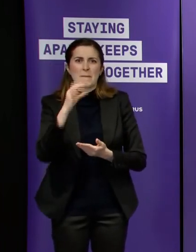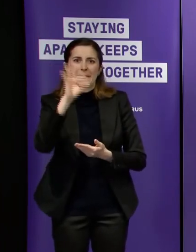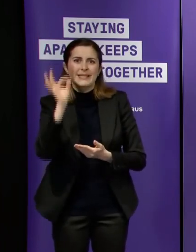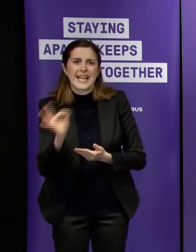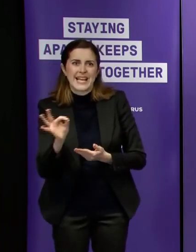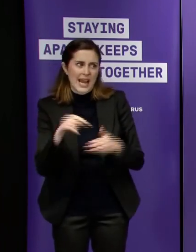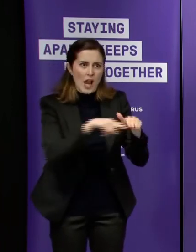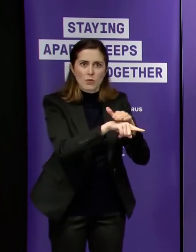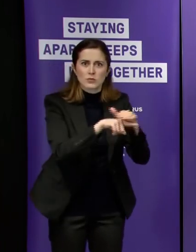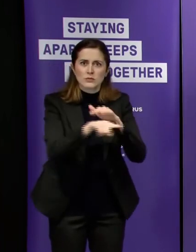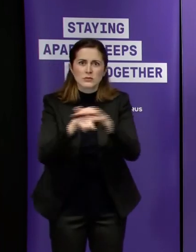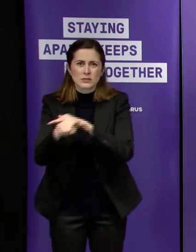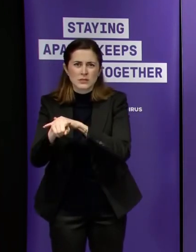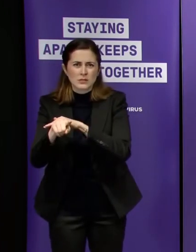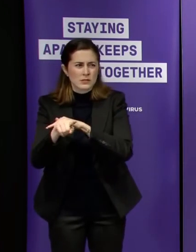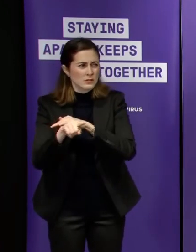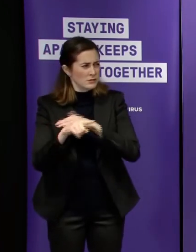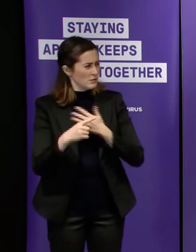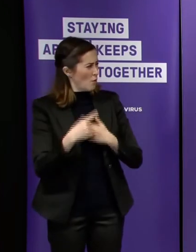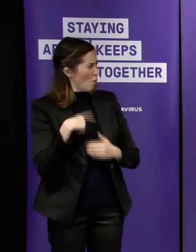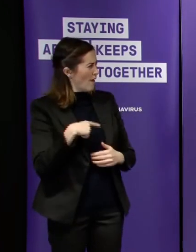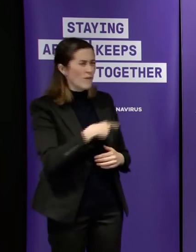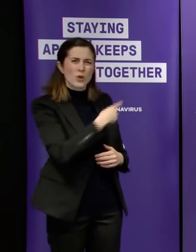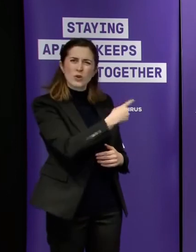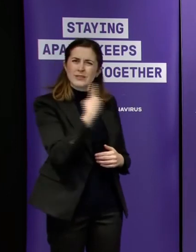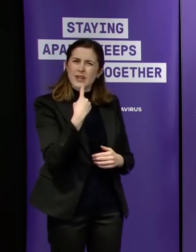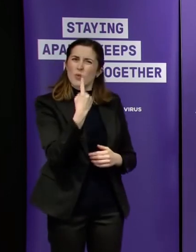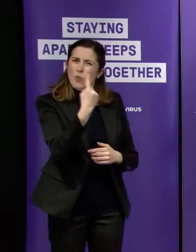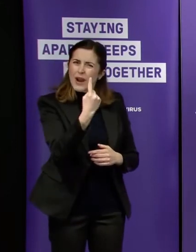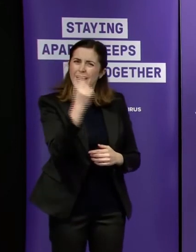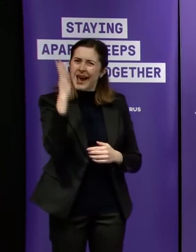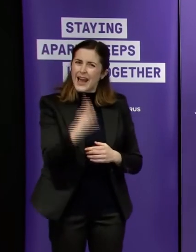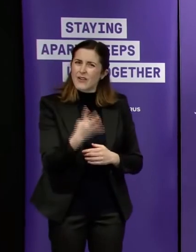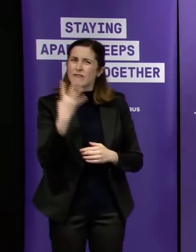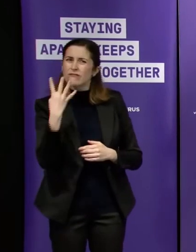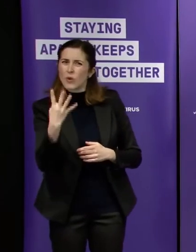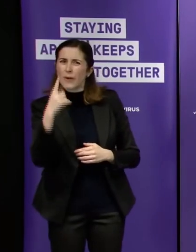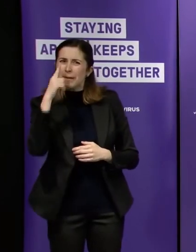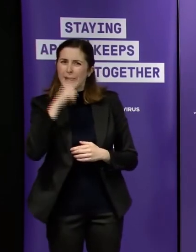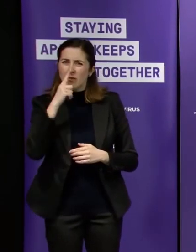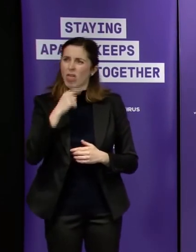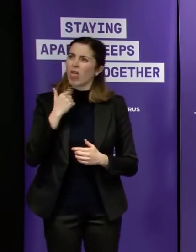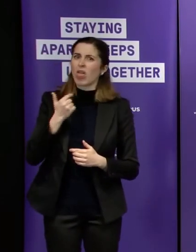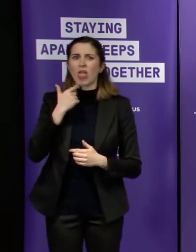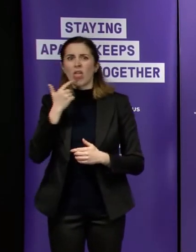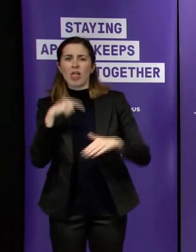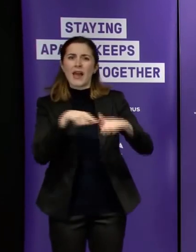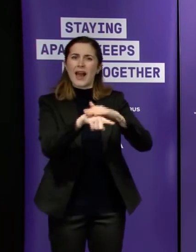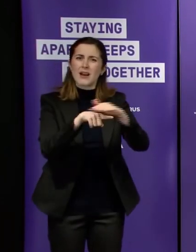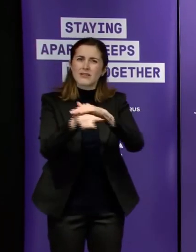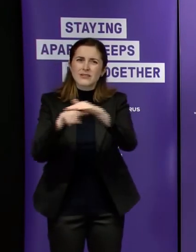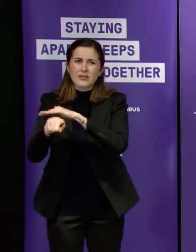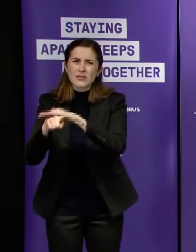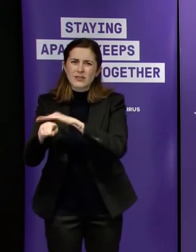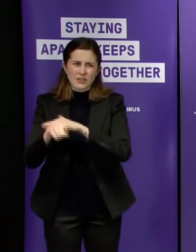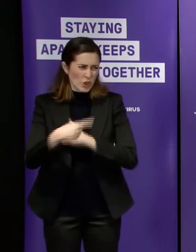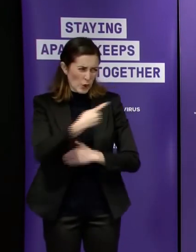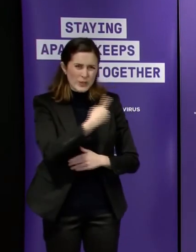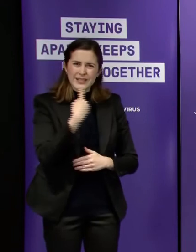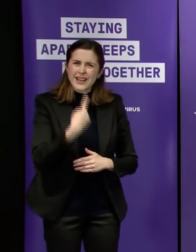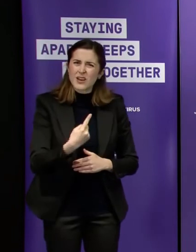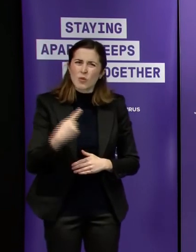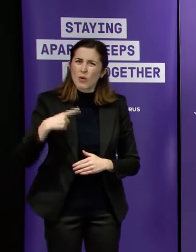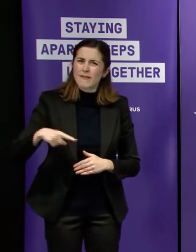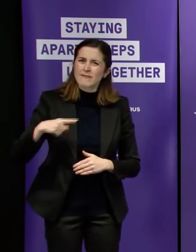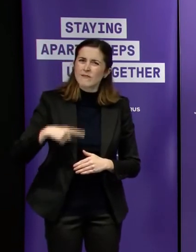so was it irresponsible of you to jump to conclusions and let victorians believe that far more people were